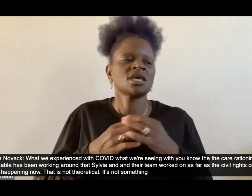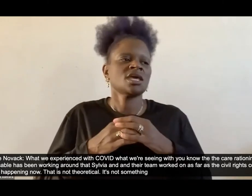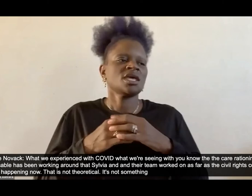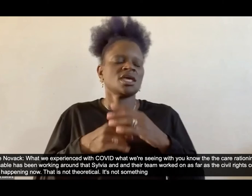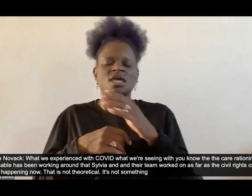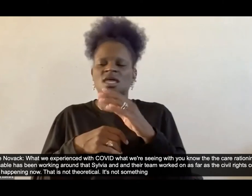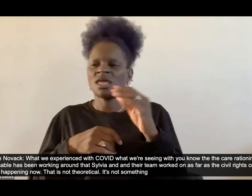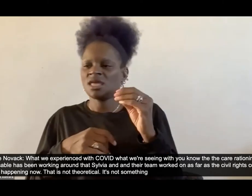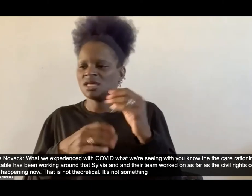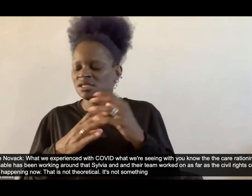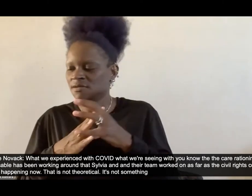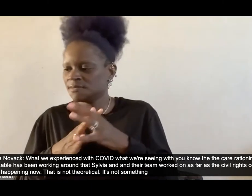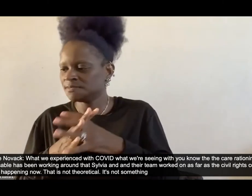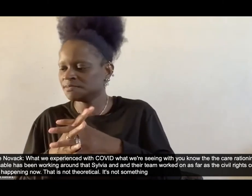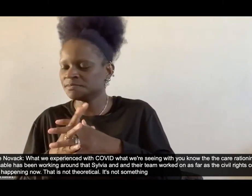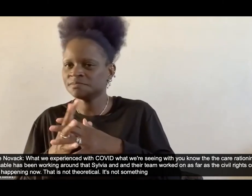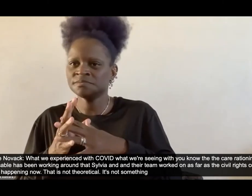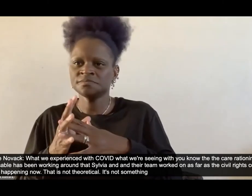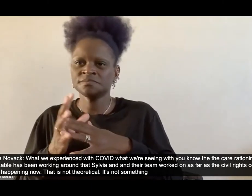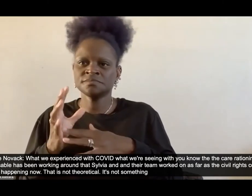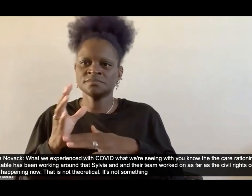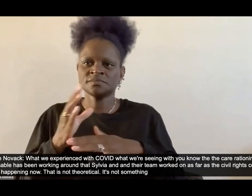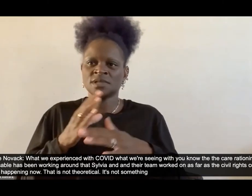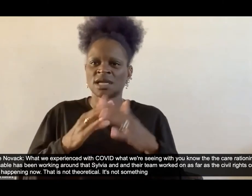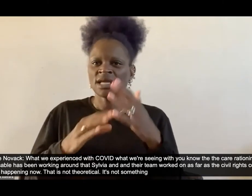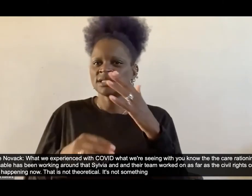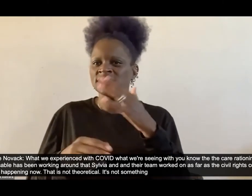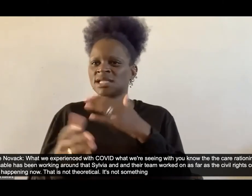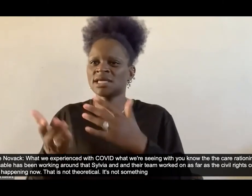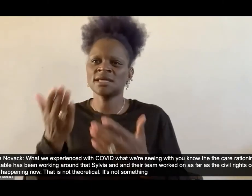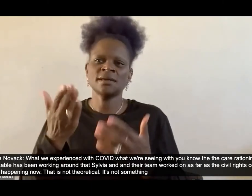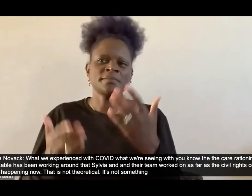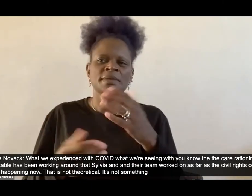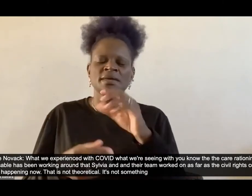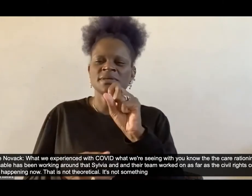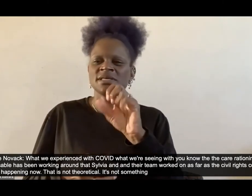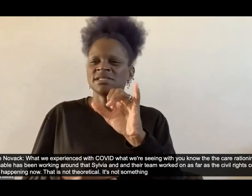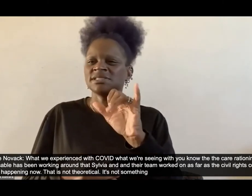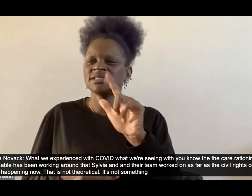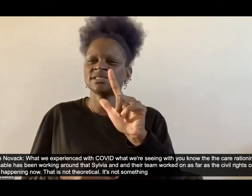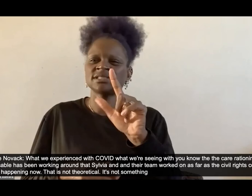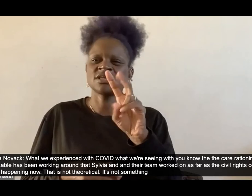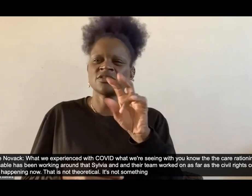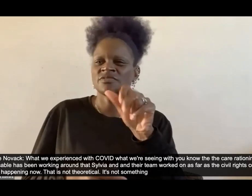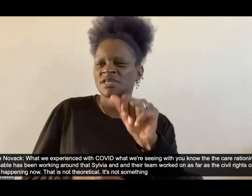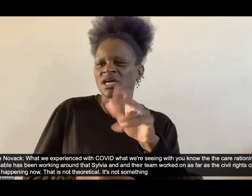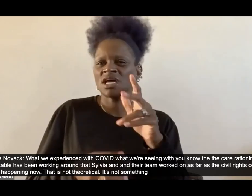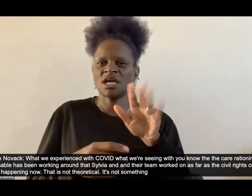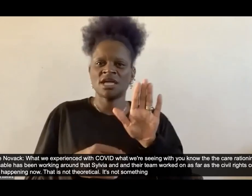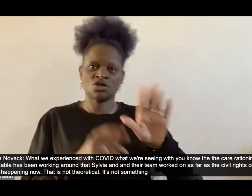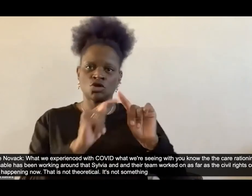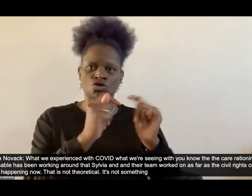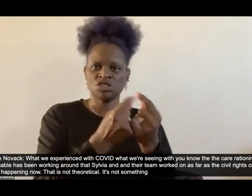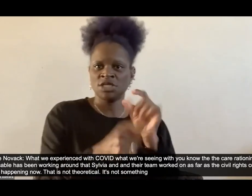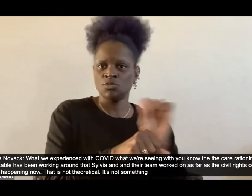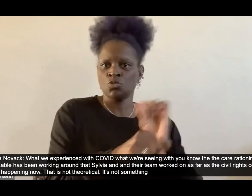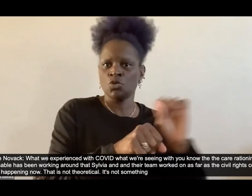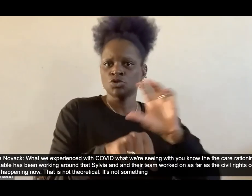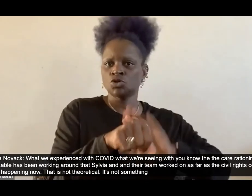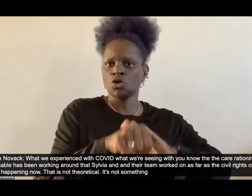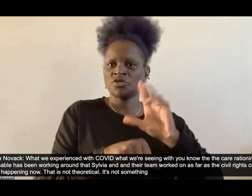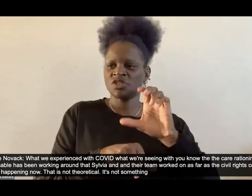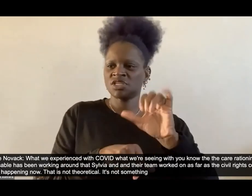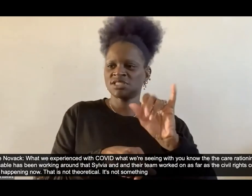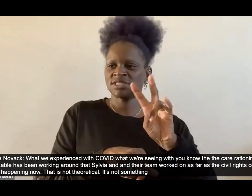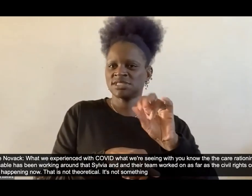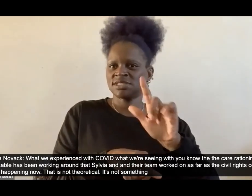that uh sylvia and and their team worked on as far as um the civil rights complaints that is that is happening